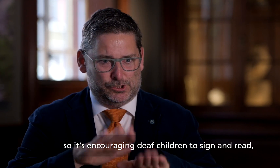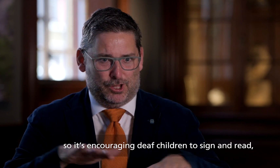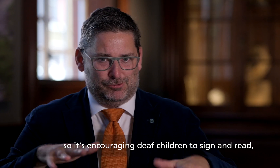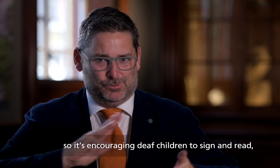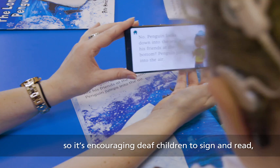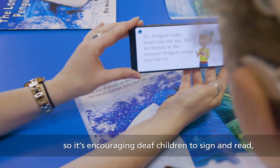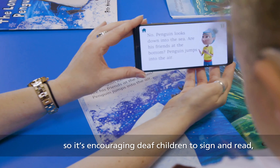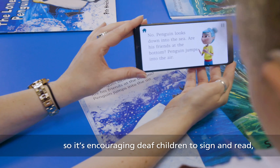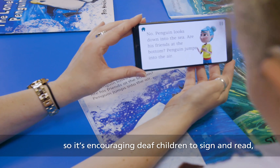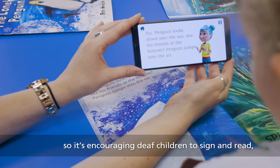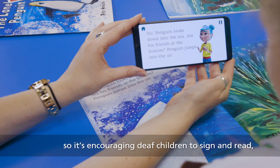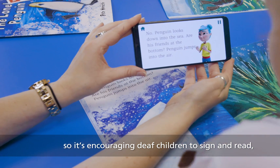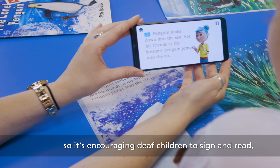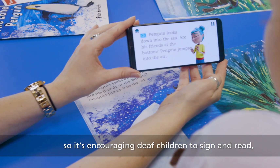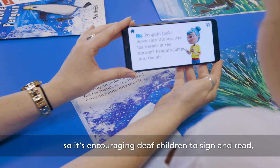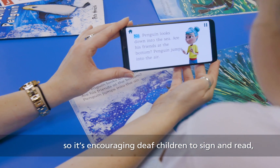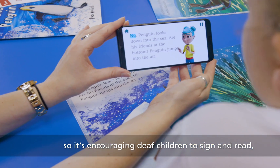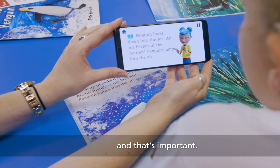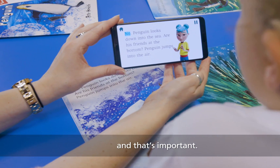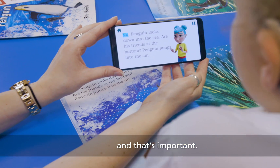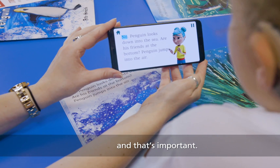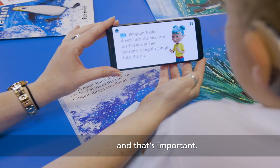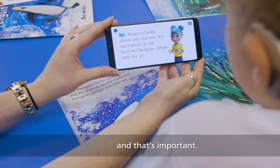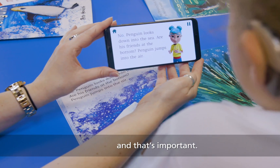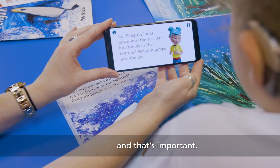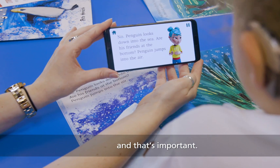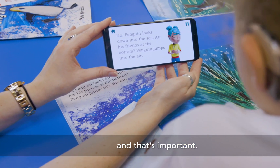So it's encouraging deaf children to sign and read. And that's important.